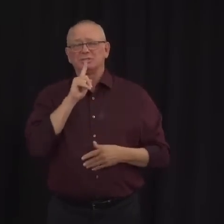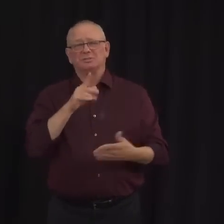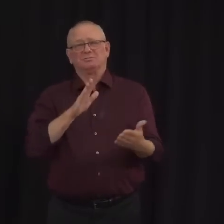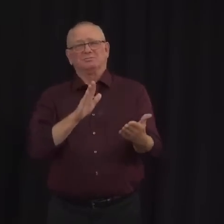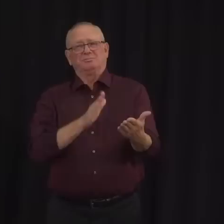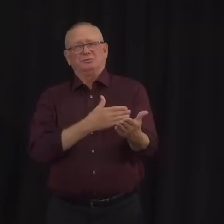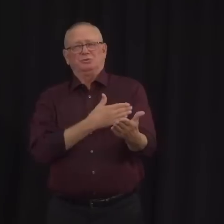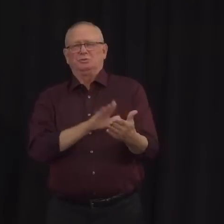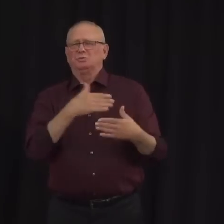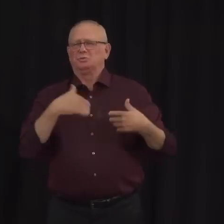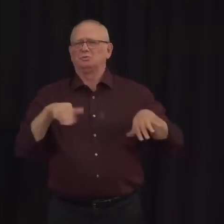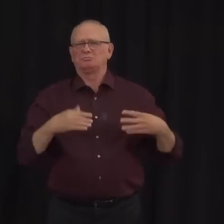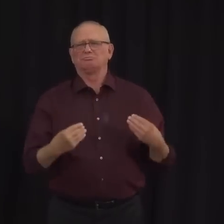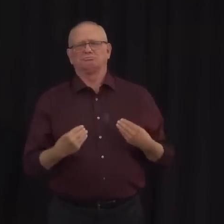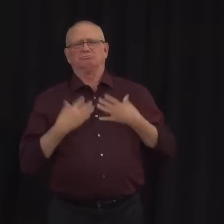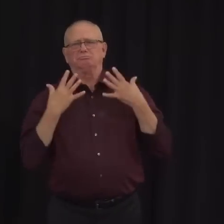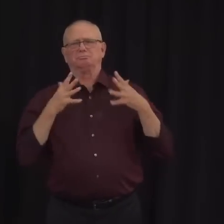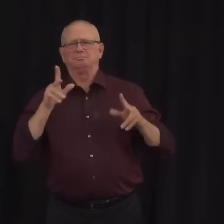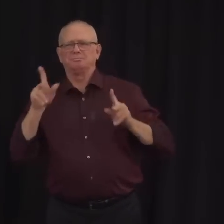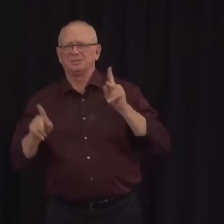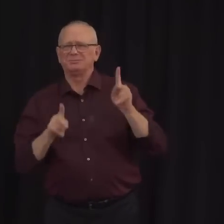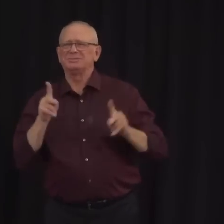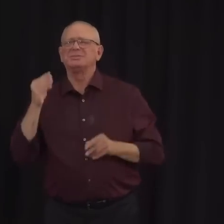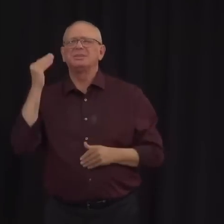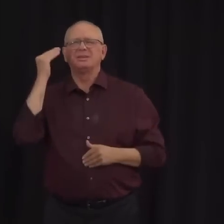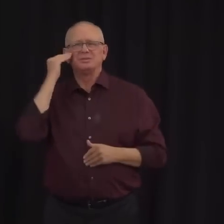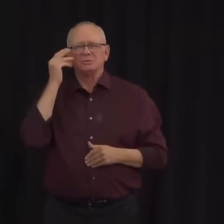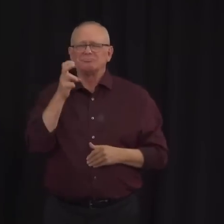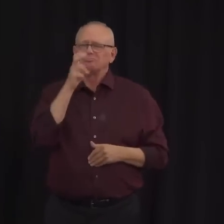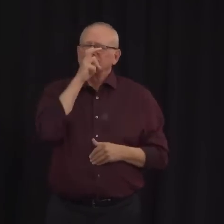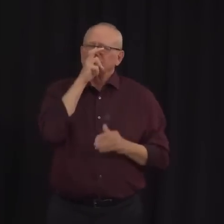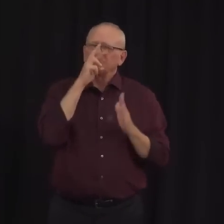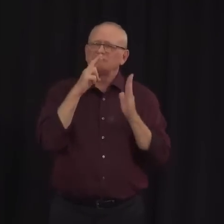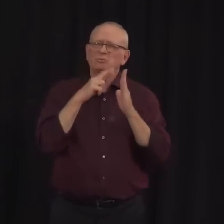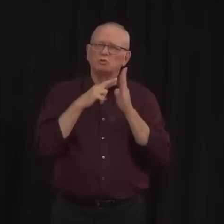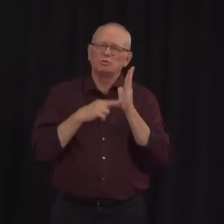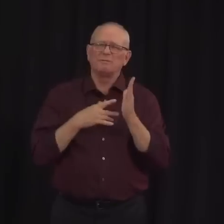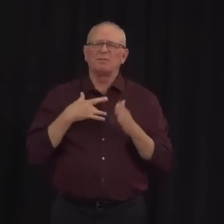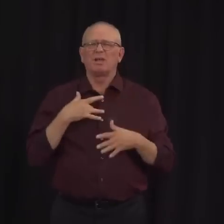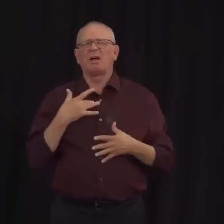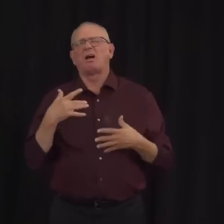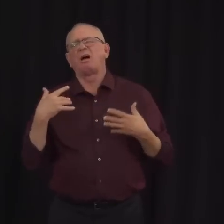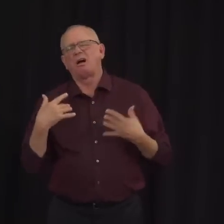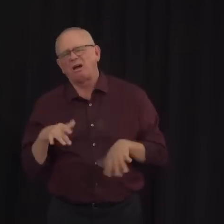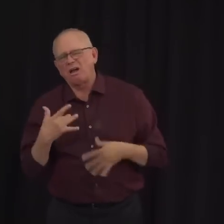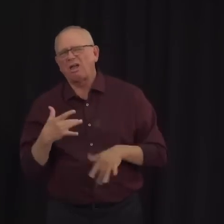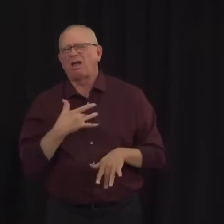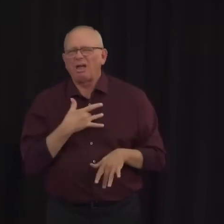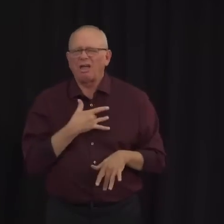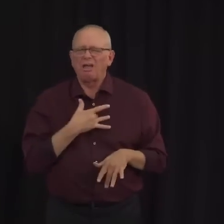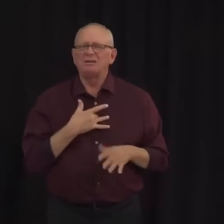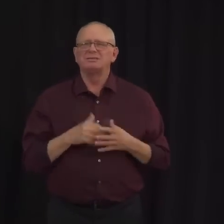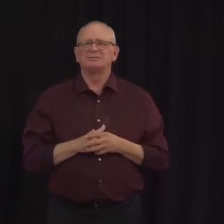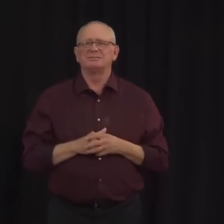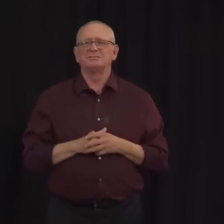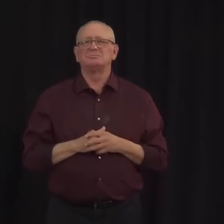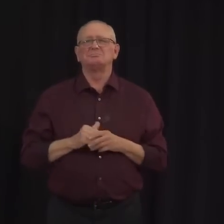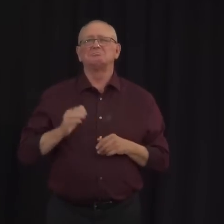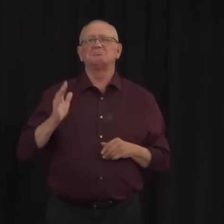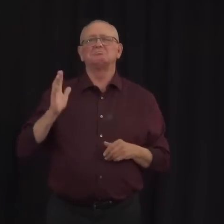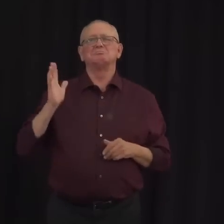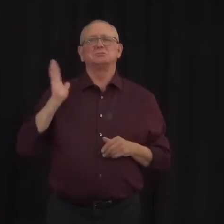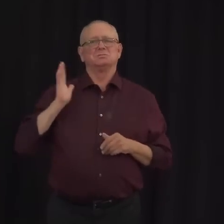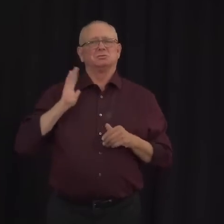and the restrictions have been hard for many. We had originally severely limited indoor singing and use of wind